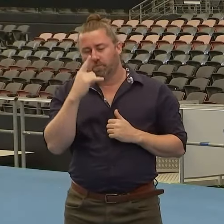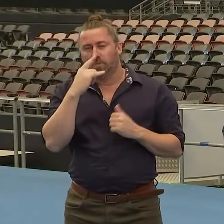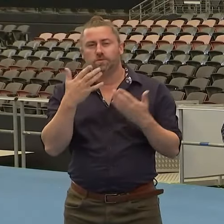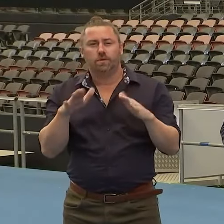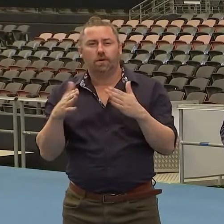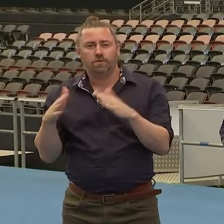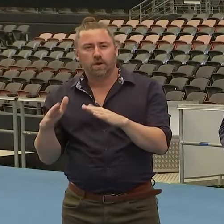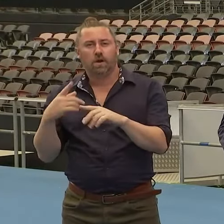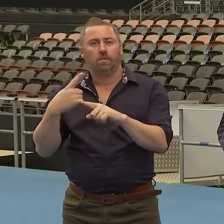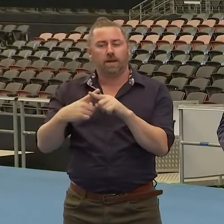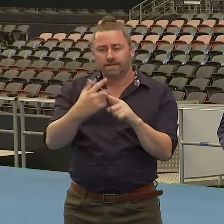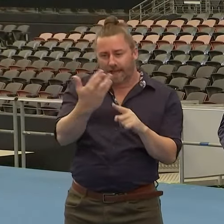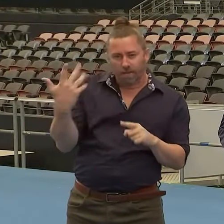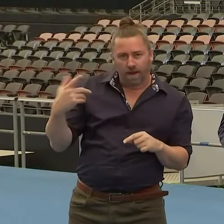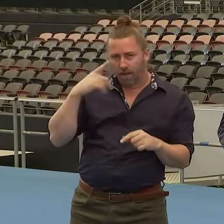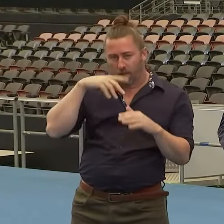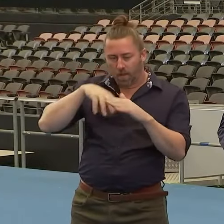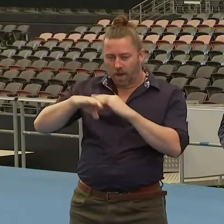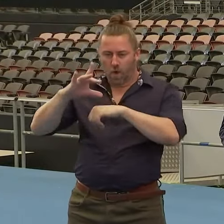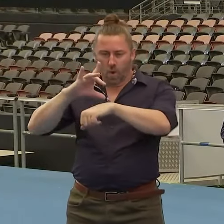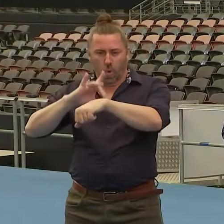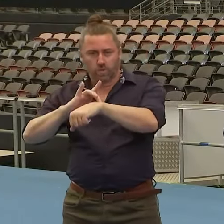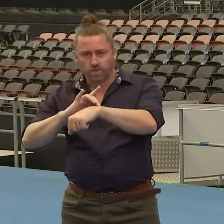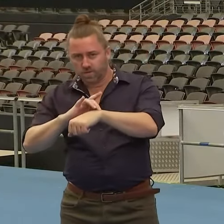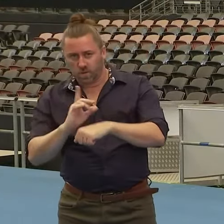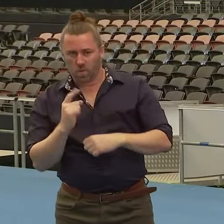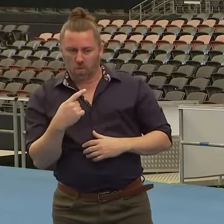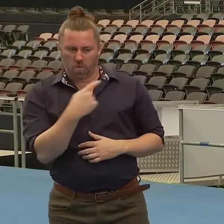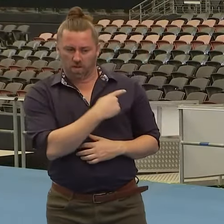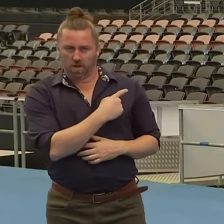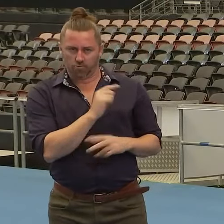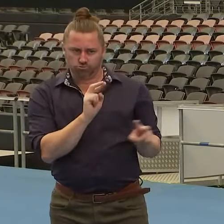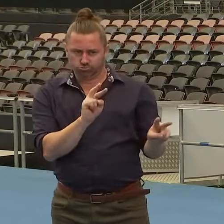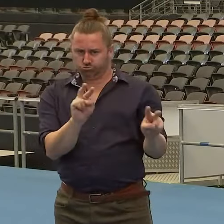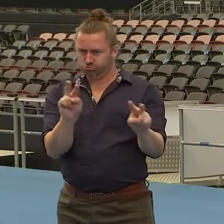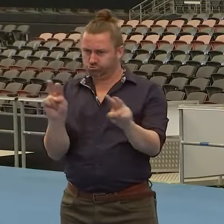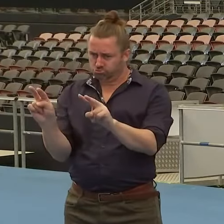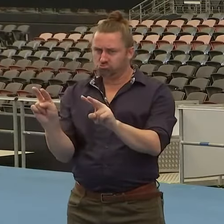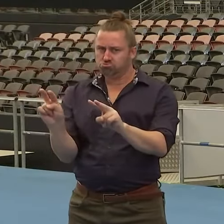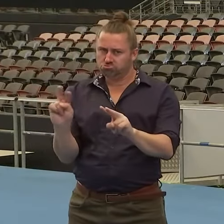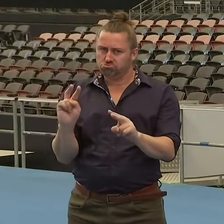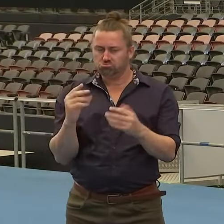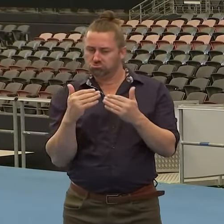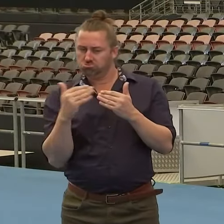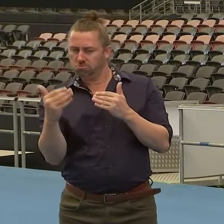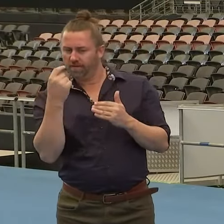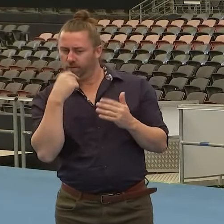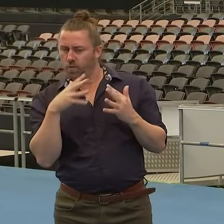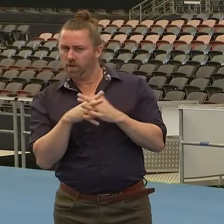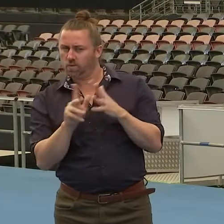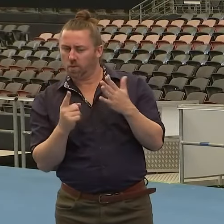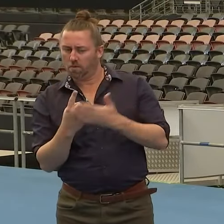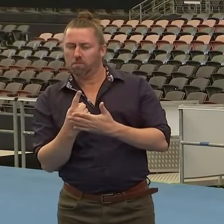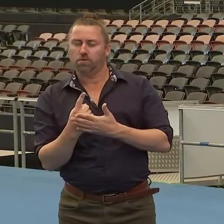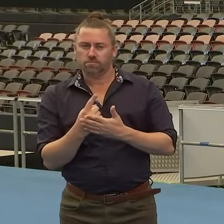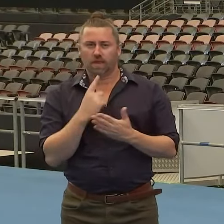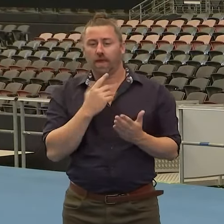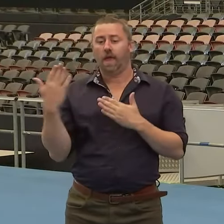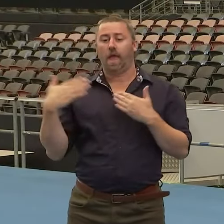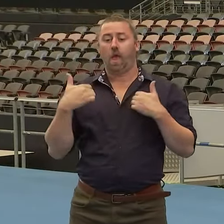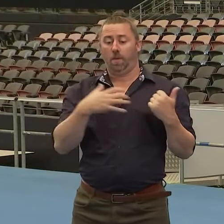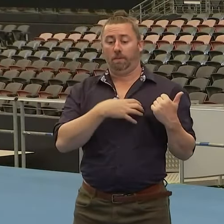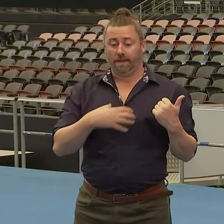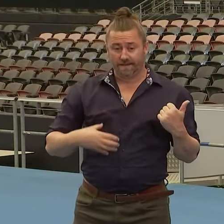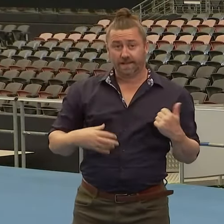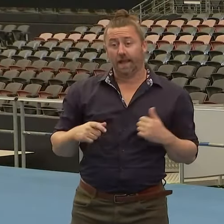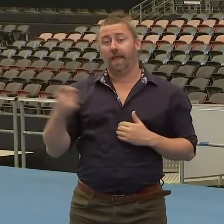hospital admissions and what he is seeing in relation to that. And then I will hand over to the Health Minister and then